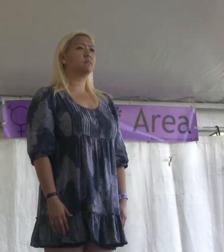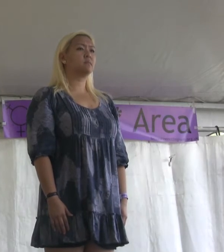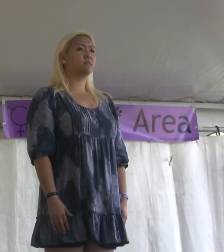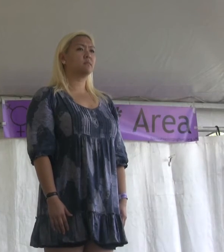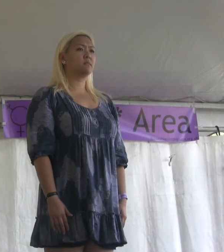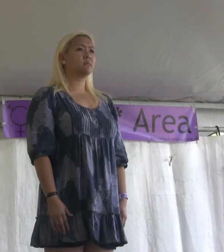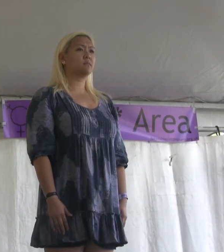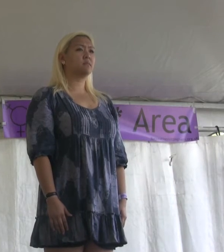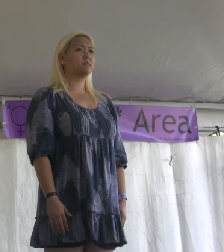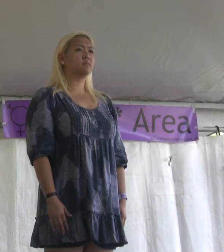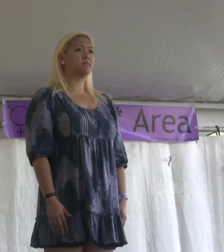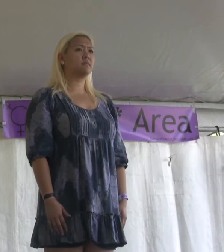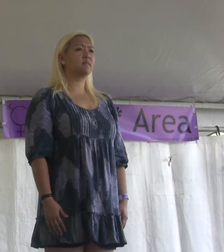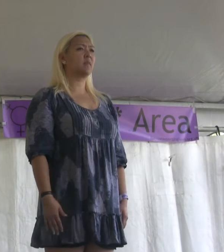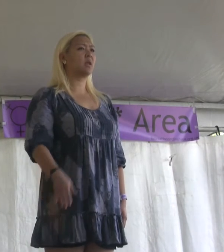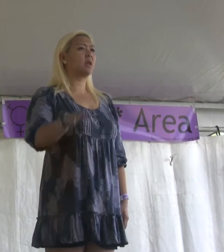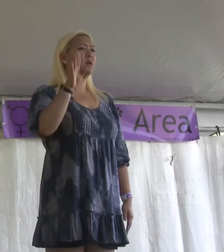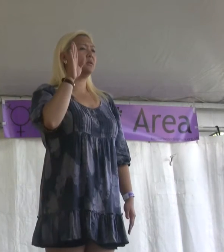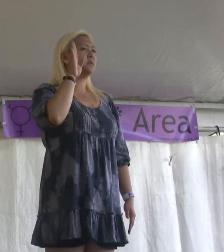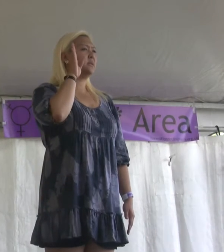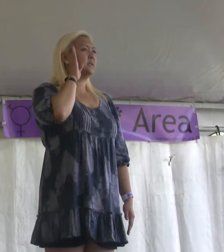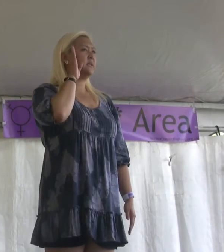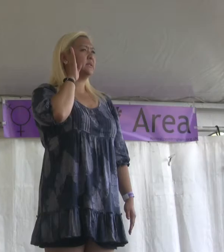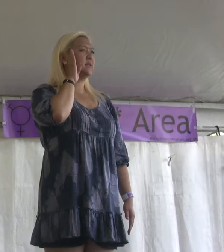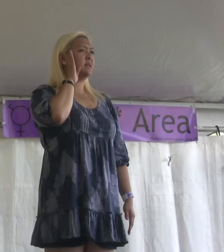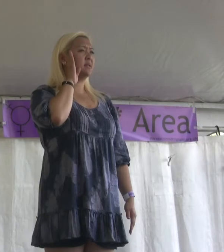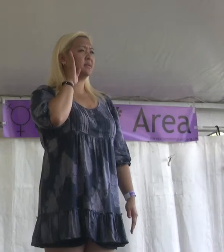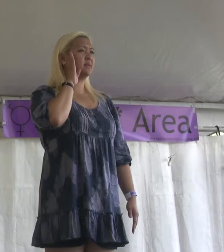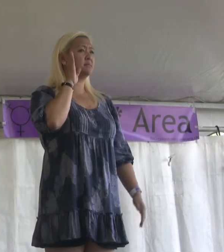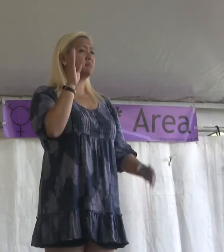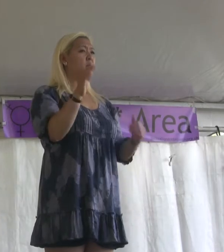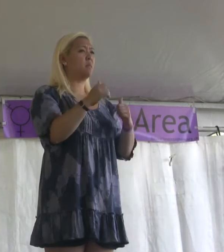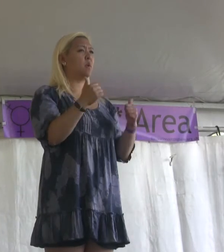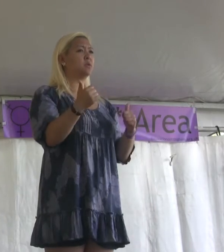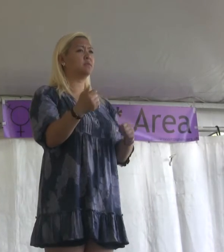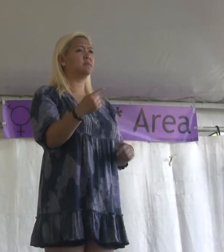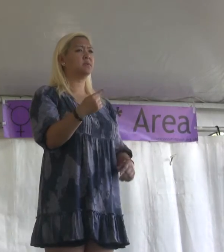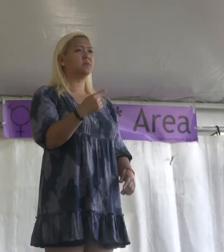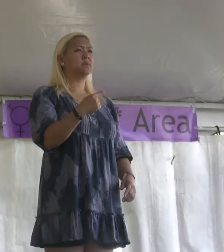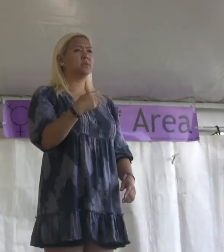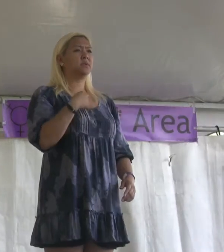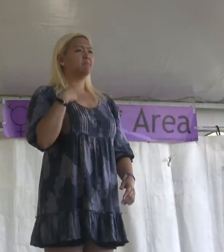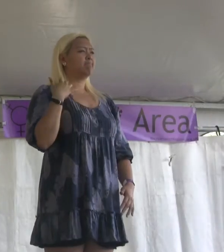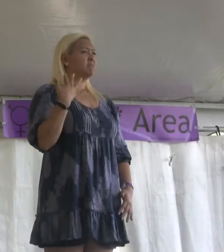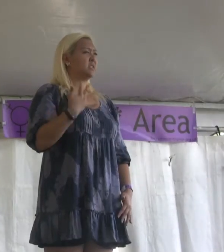Listen calls to the scenes. Suffocating,